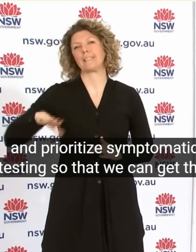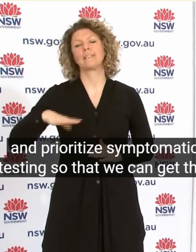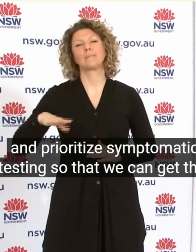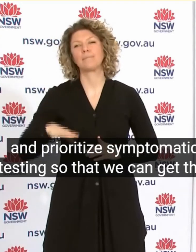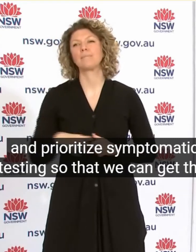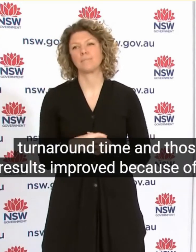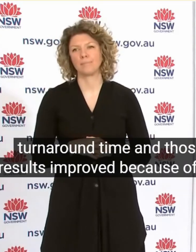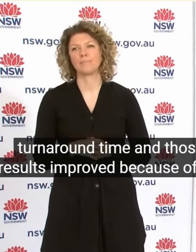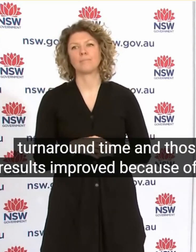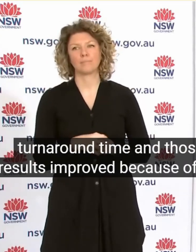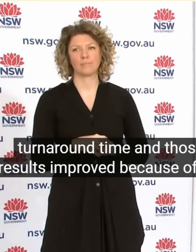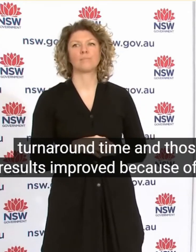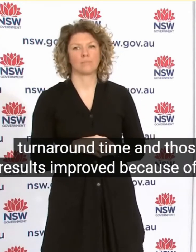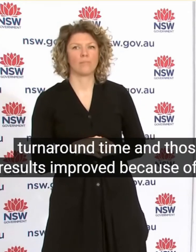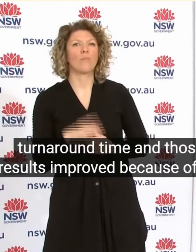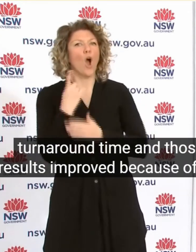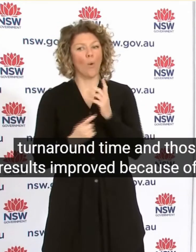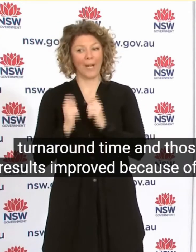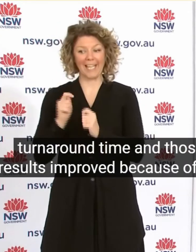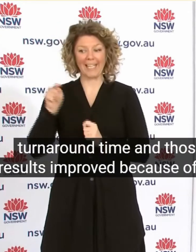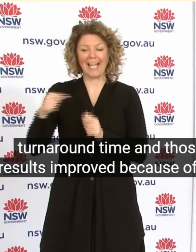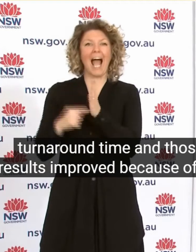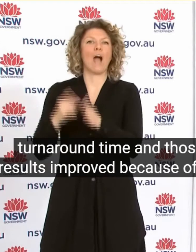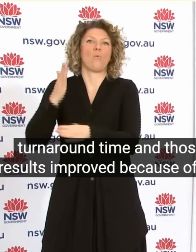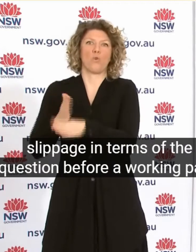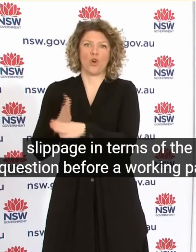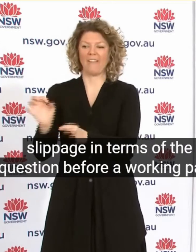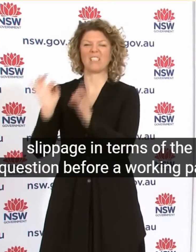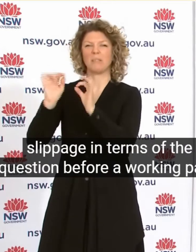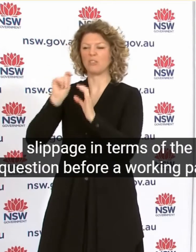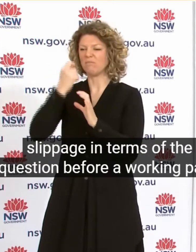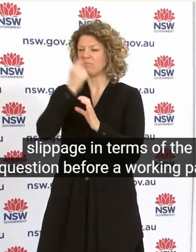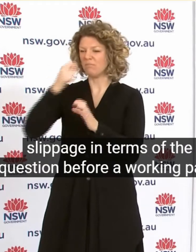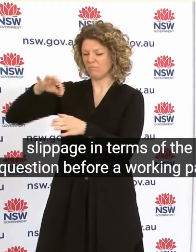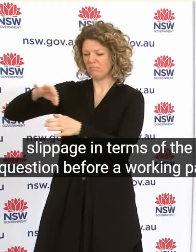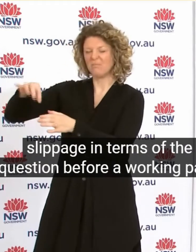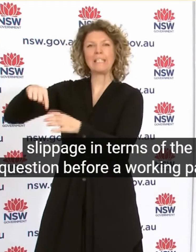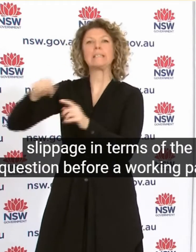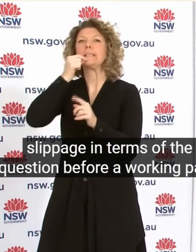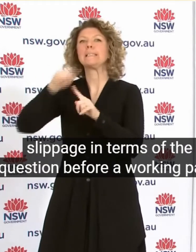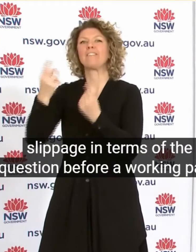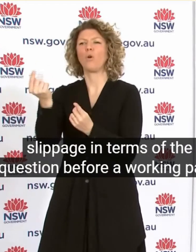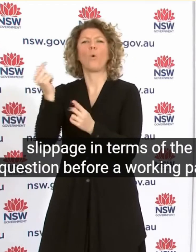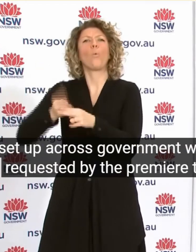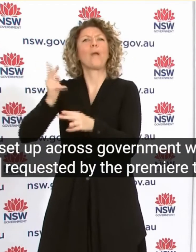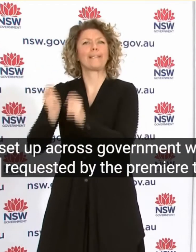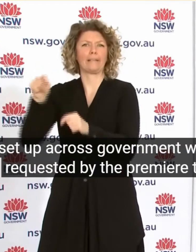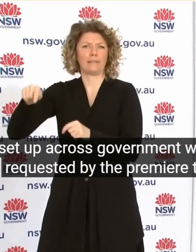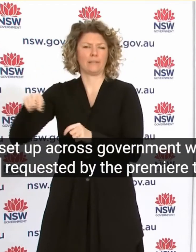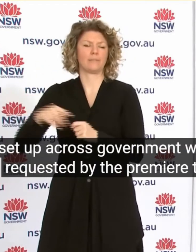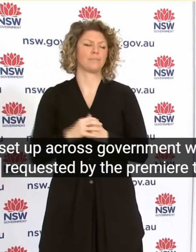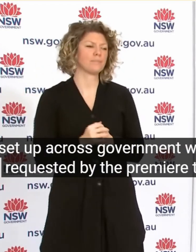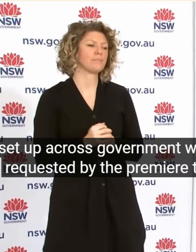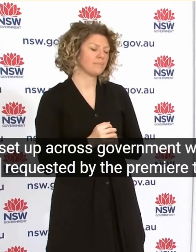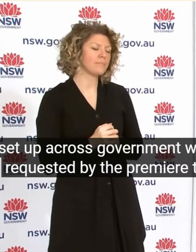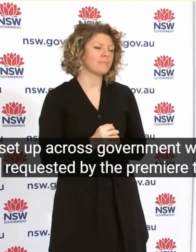In Terms Of The Question Before A Working Party Set Up Across Government Was Requested By The